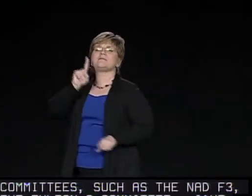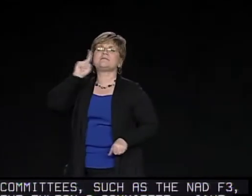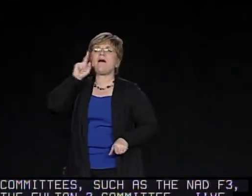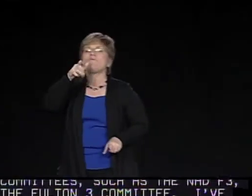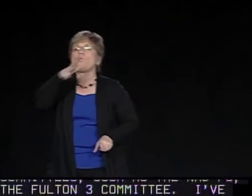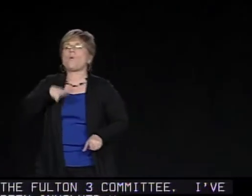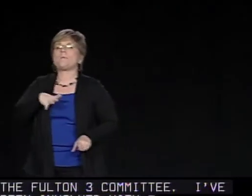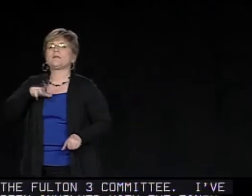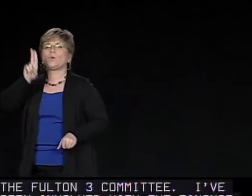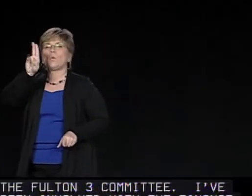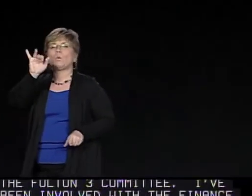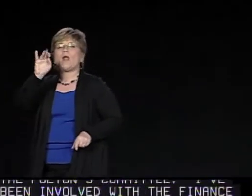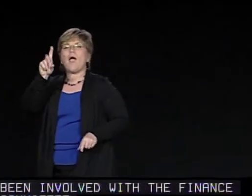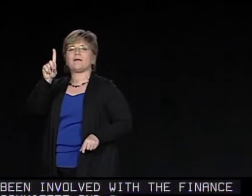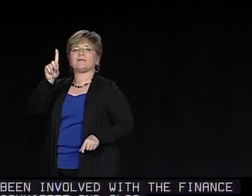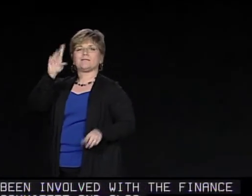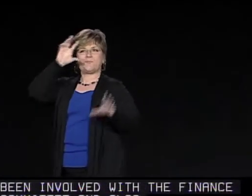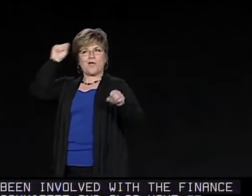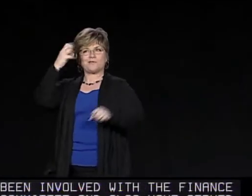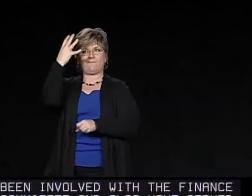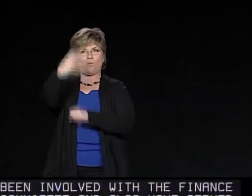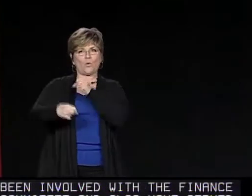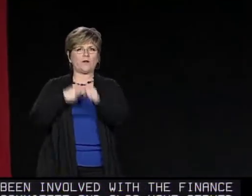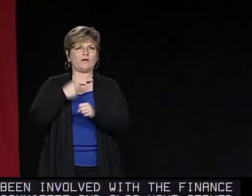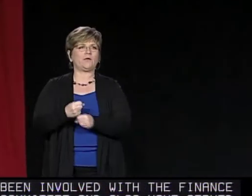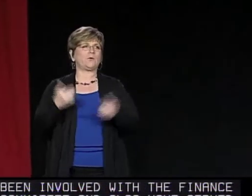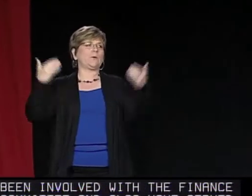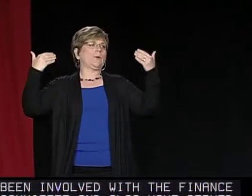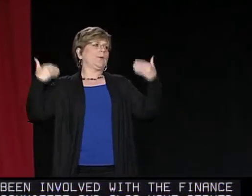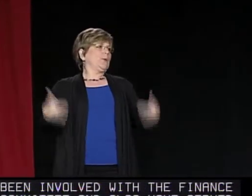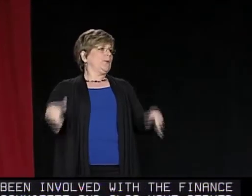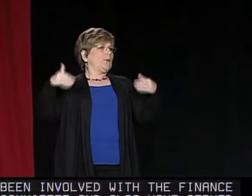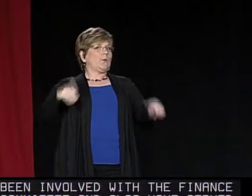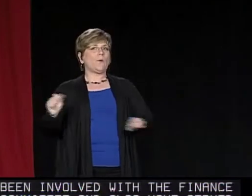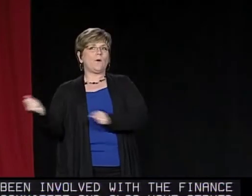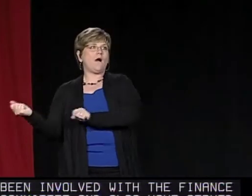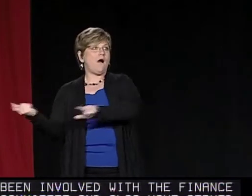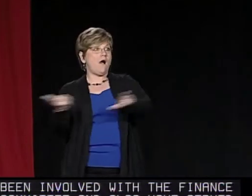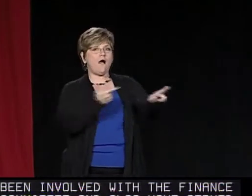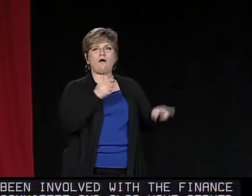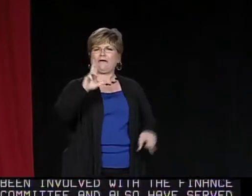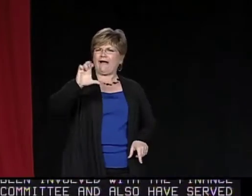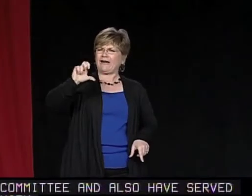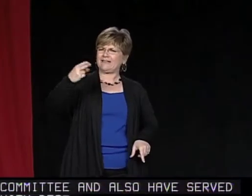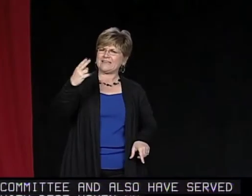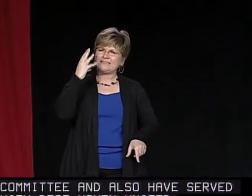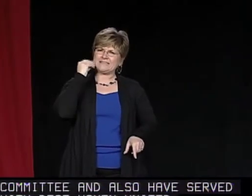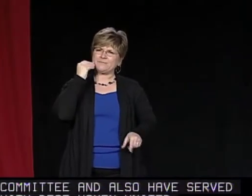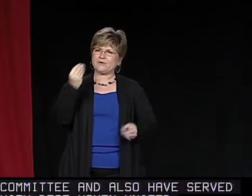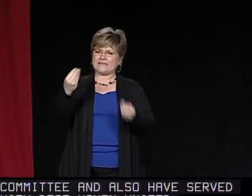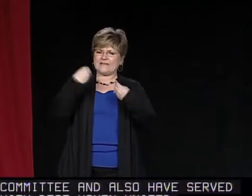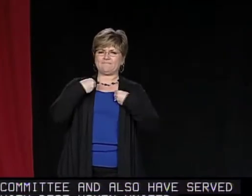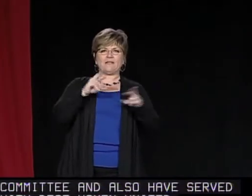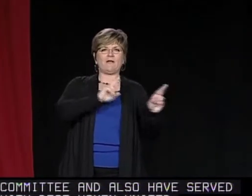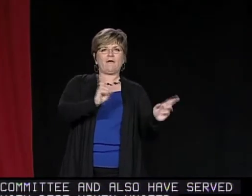have served with Deaf Women United for five years.